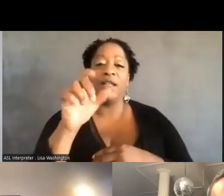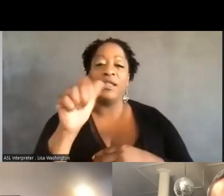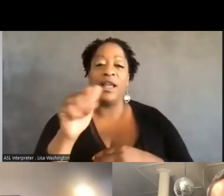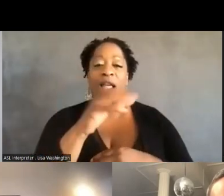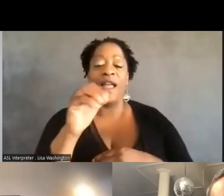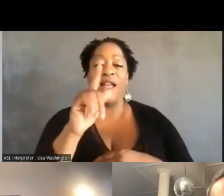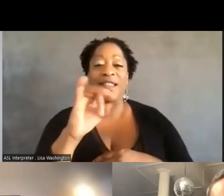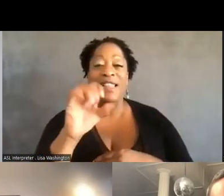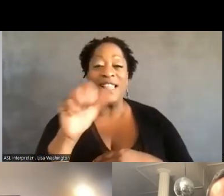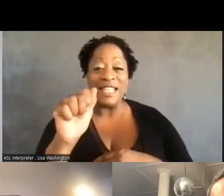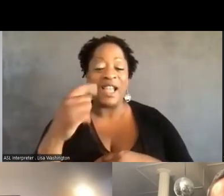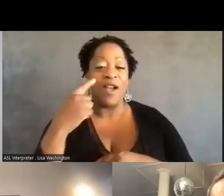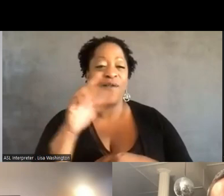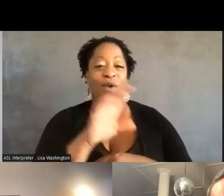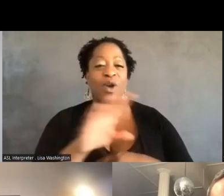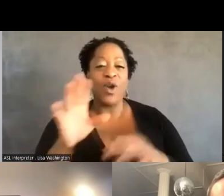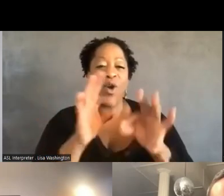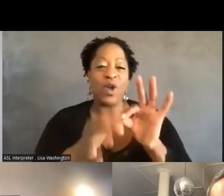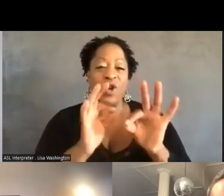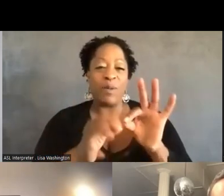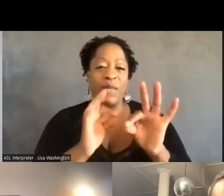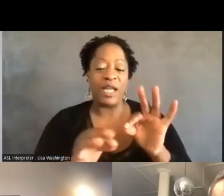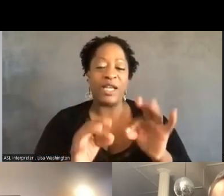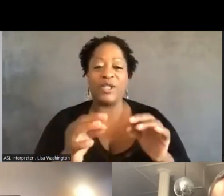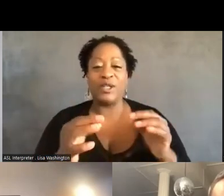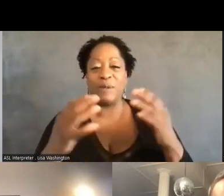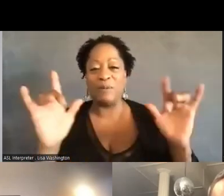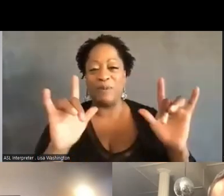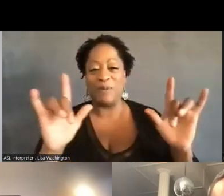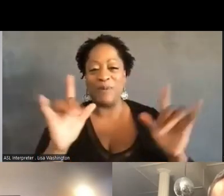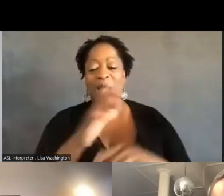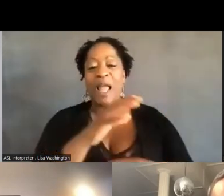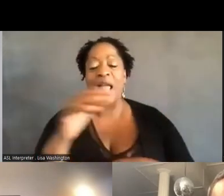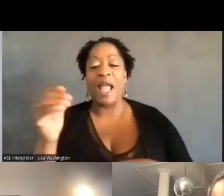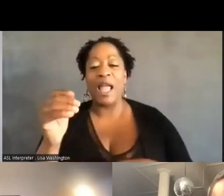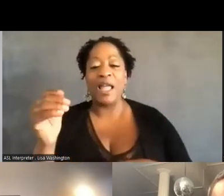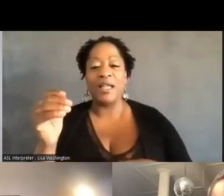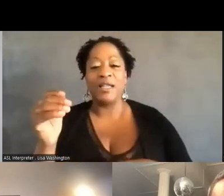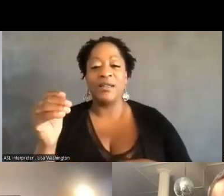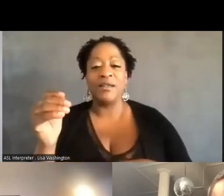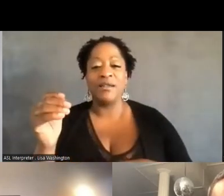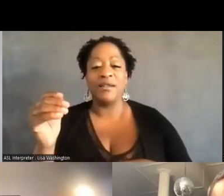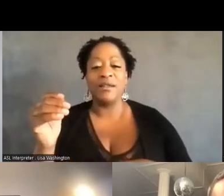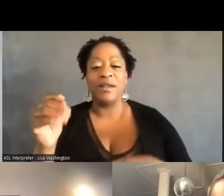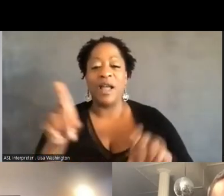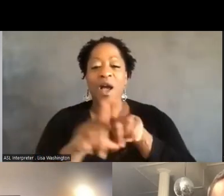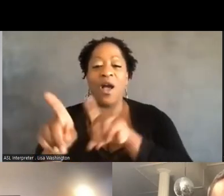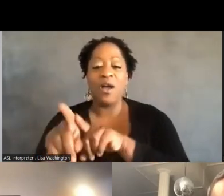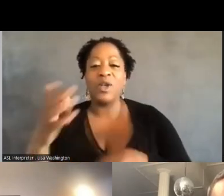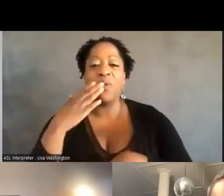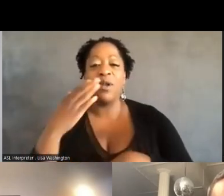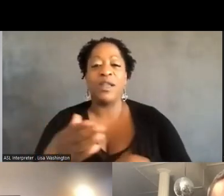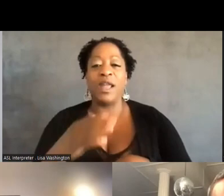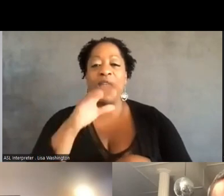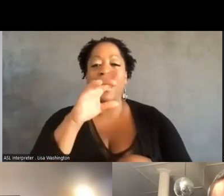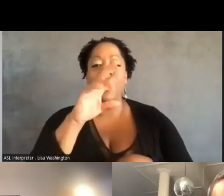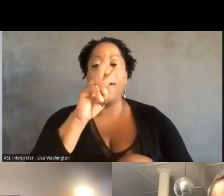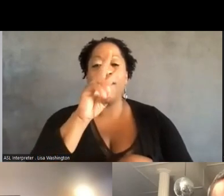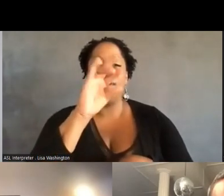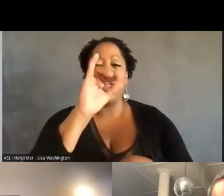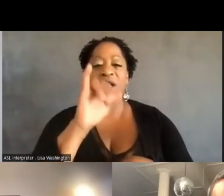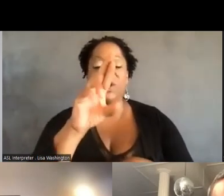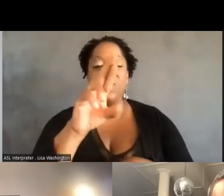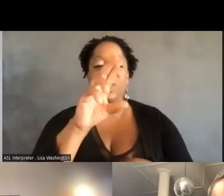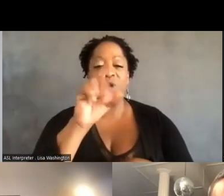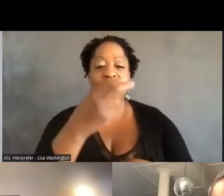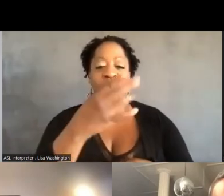for your interpretation. And, um, I also want to thank Viju and Shirley and